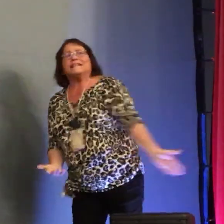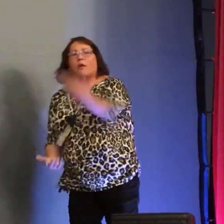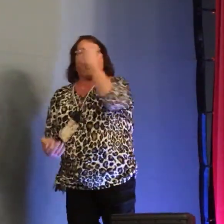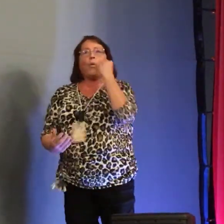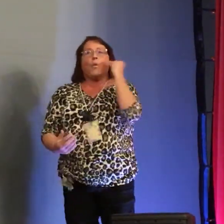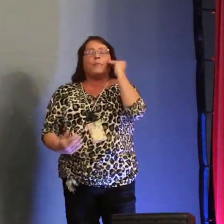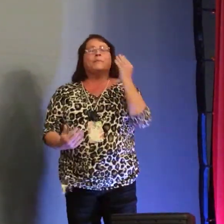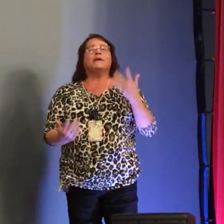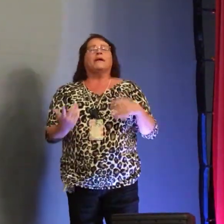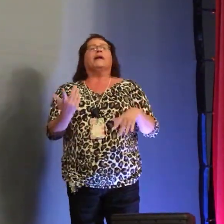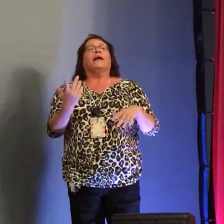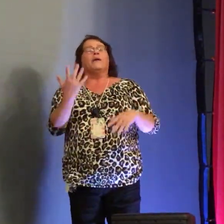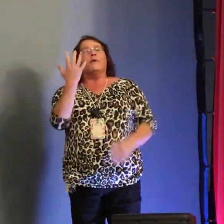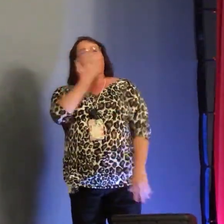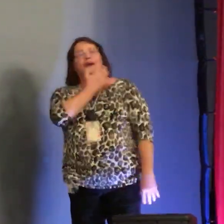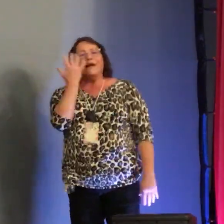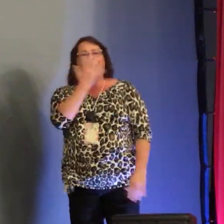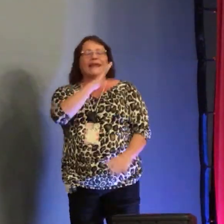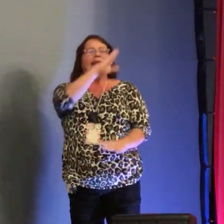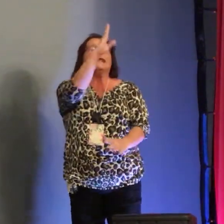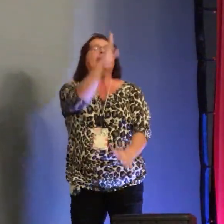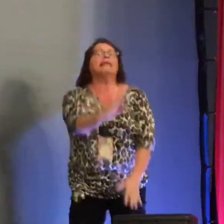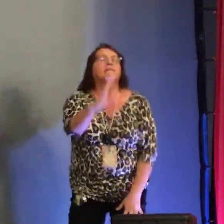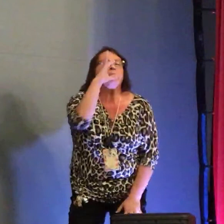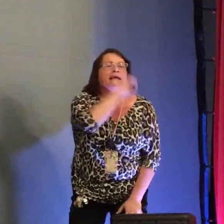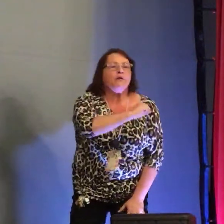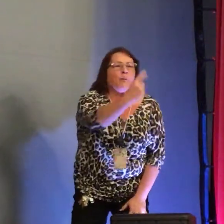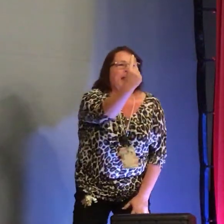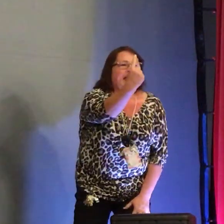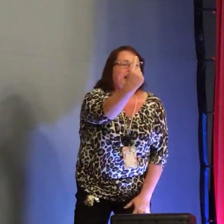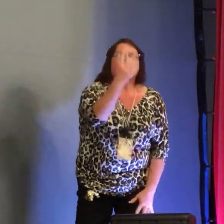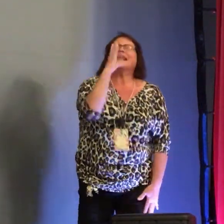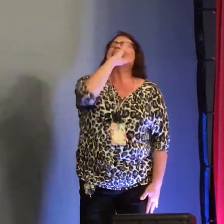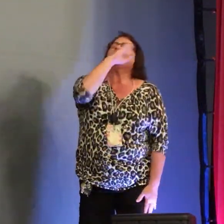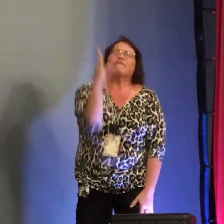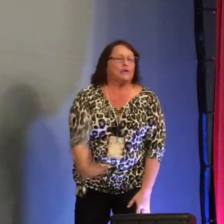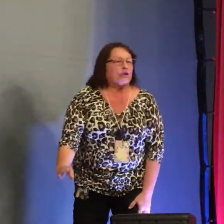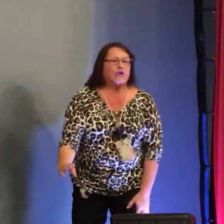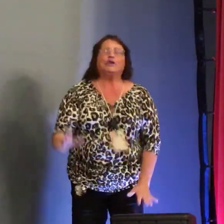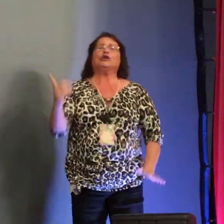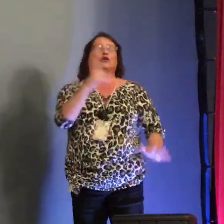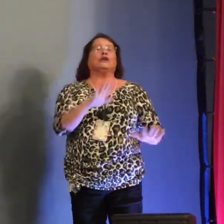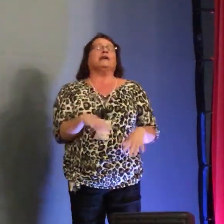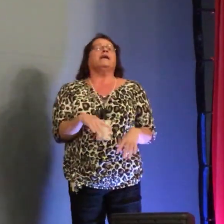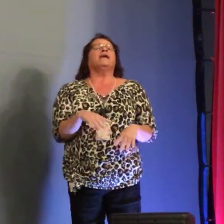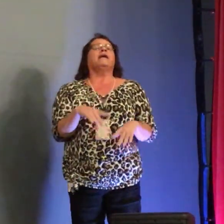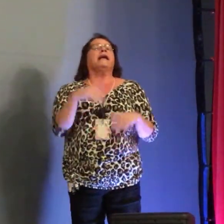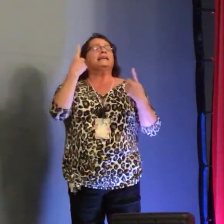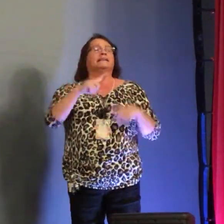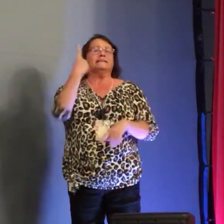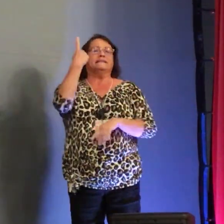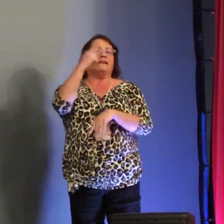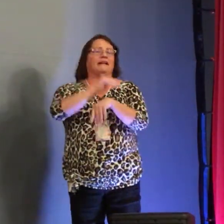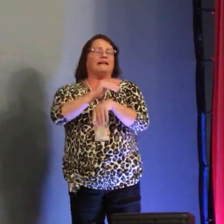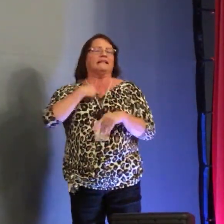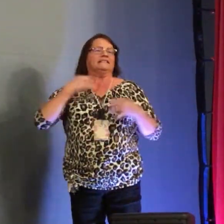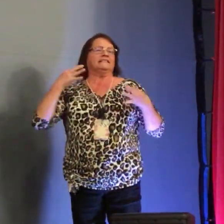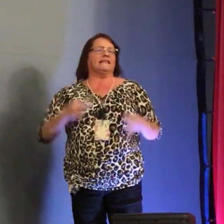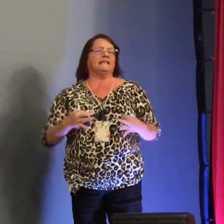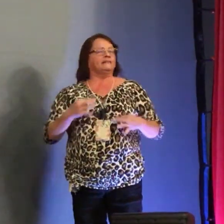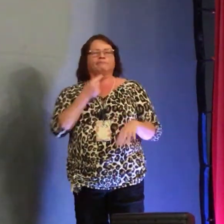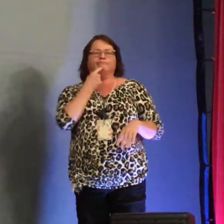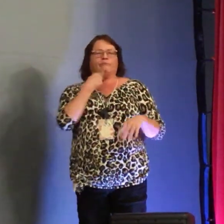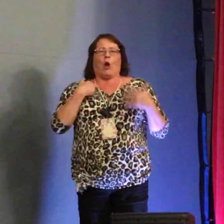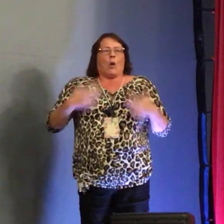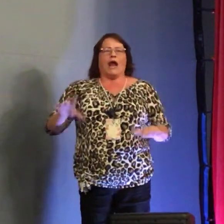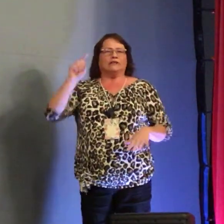o'clock he'd be like hey get out go home never missed a day was always on me to go home when